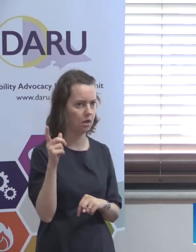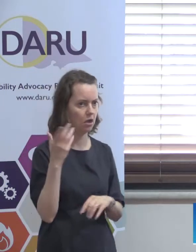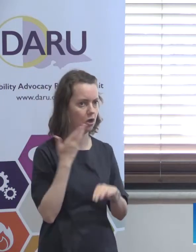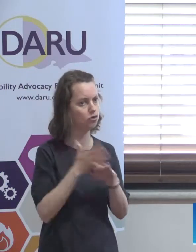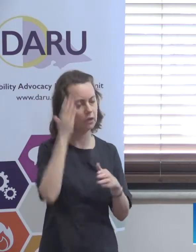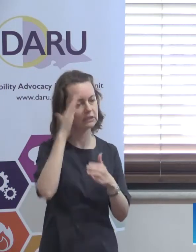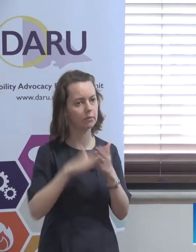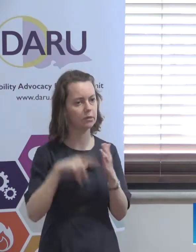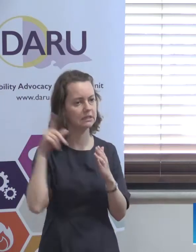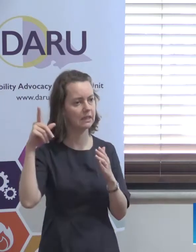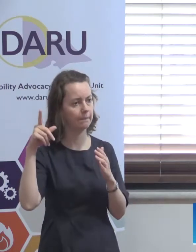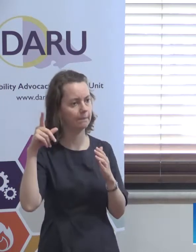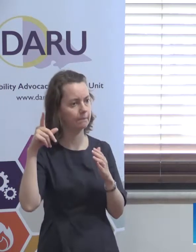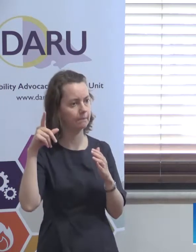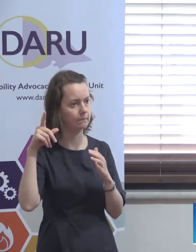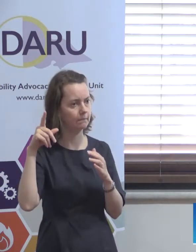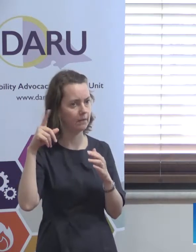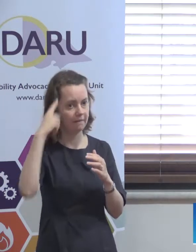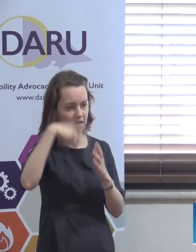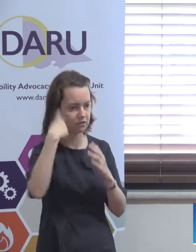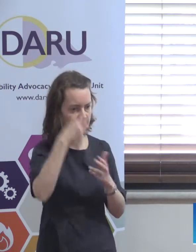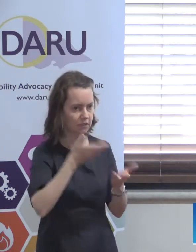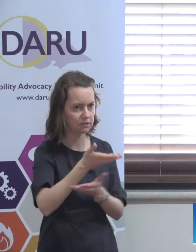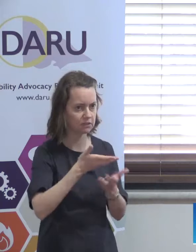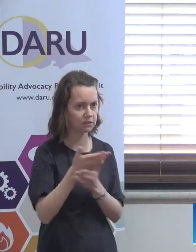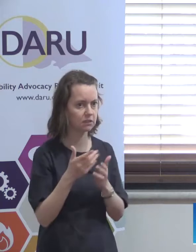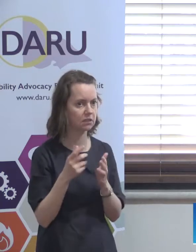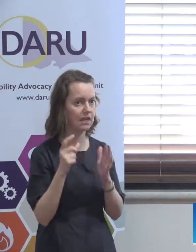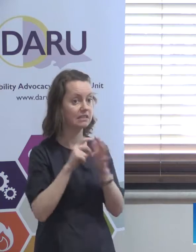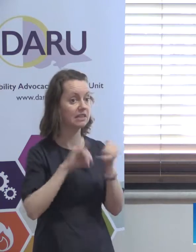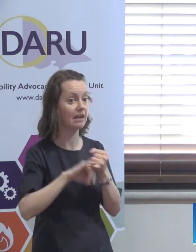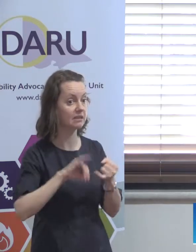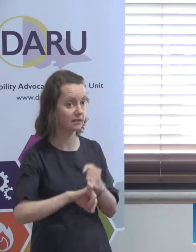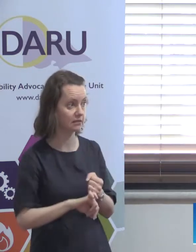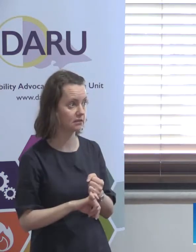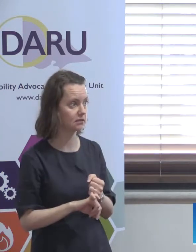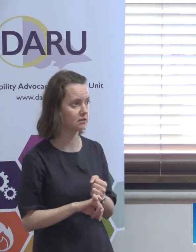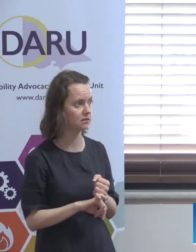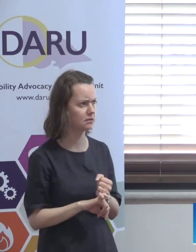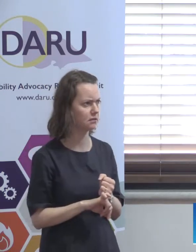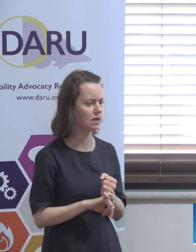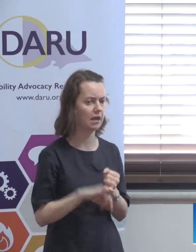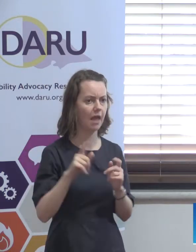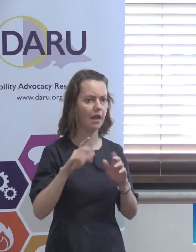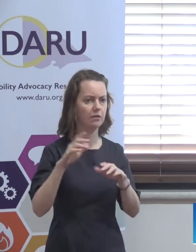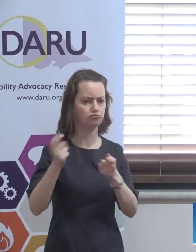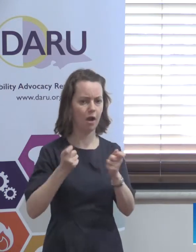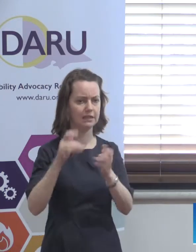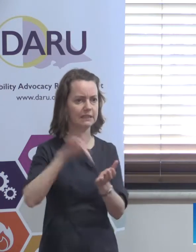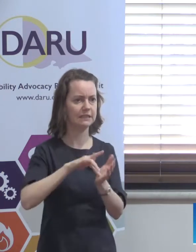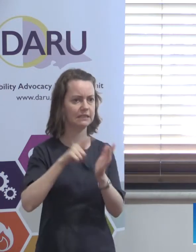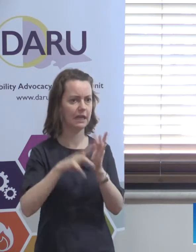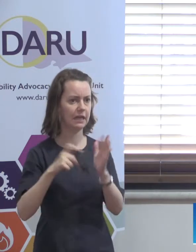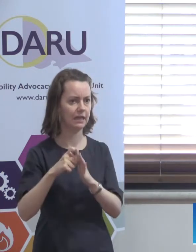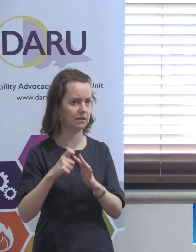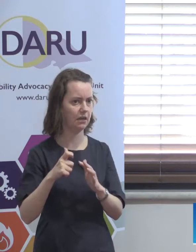face way is so new for them and we're dealing with a department DSS who run Centrelink and they're very busy